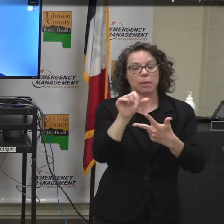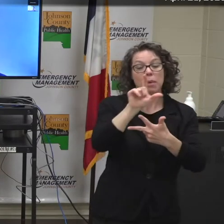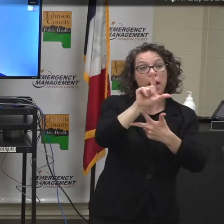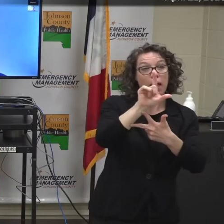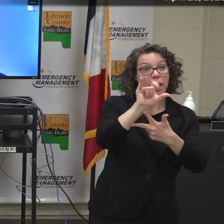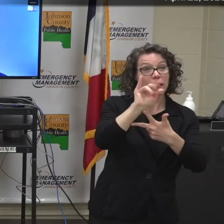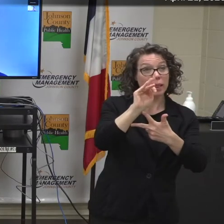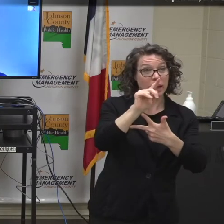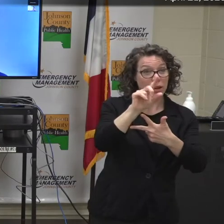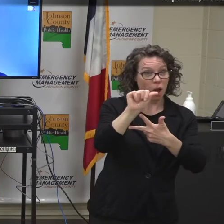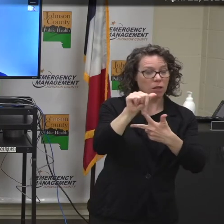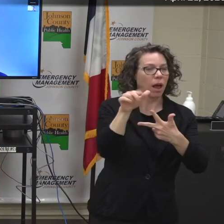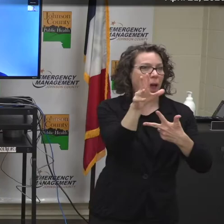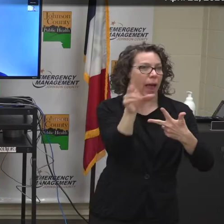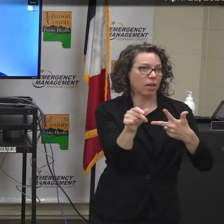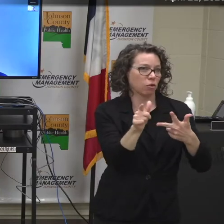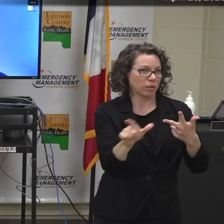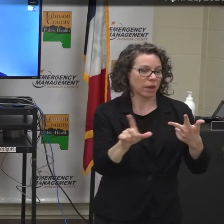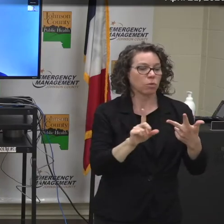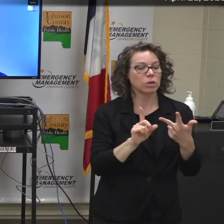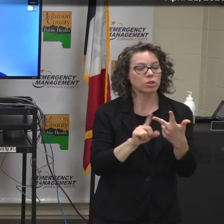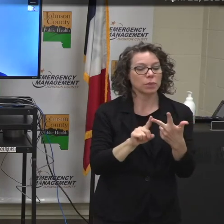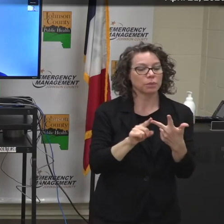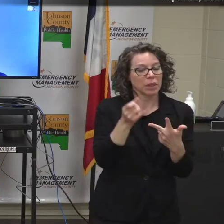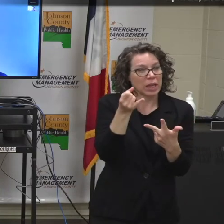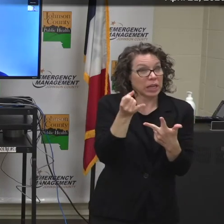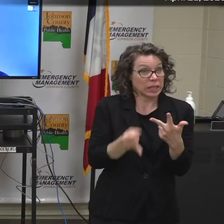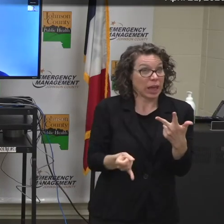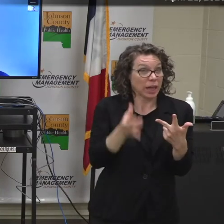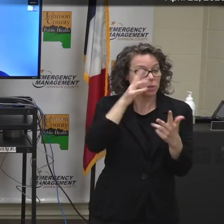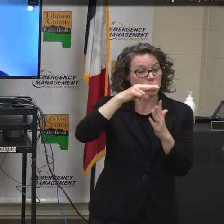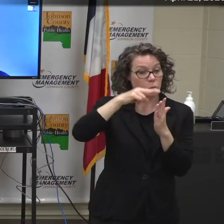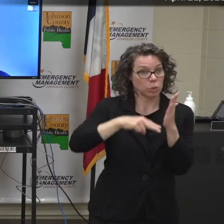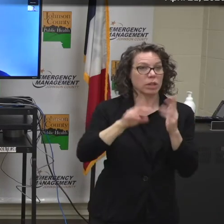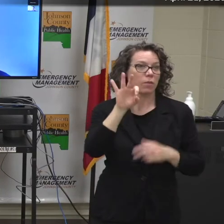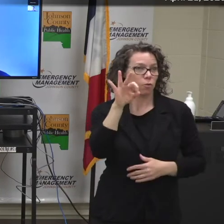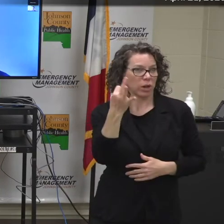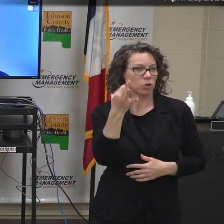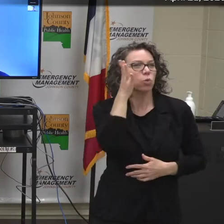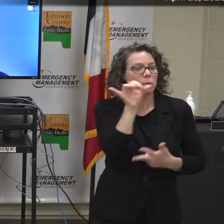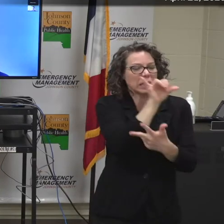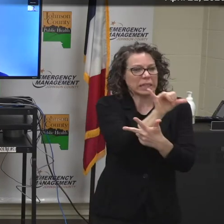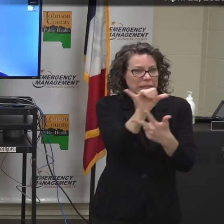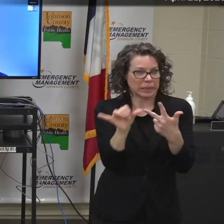our African language. And then I will also read one in French.